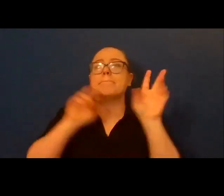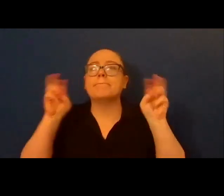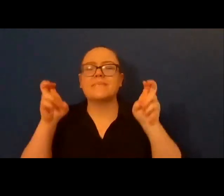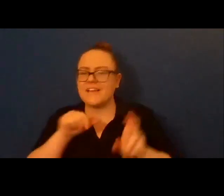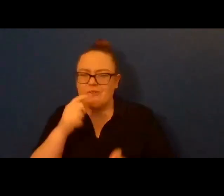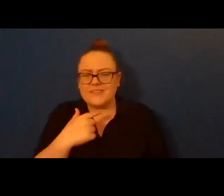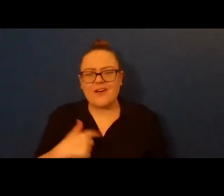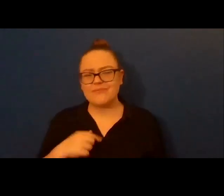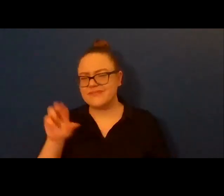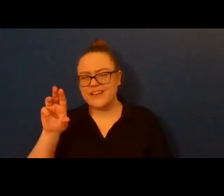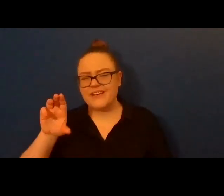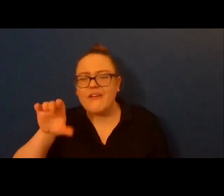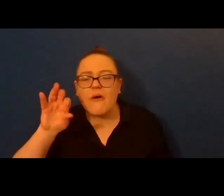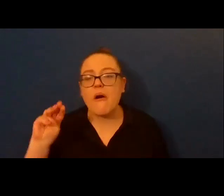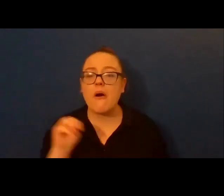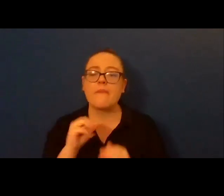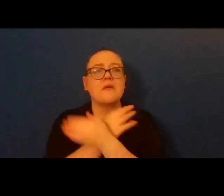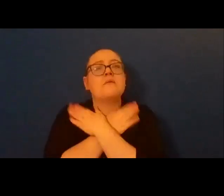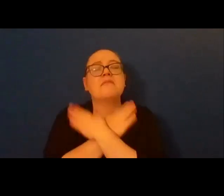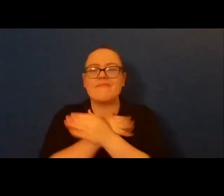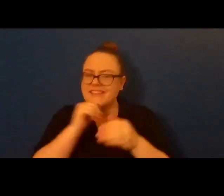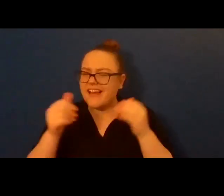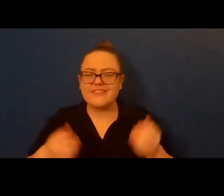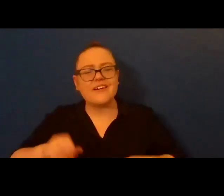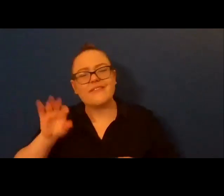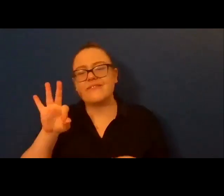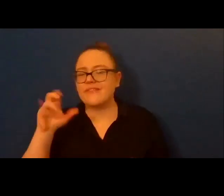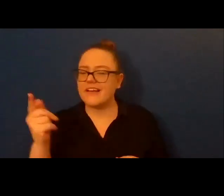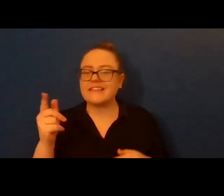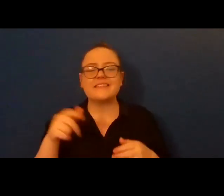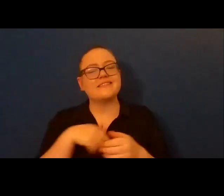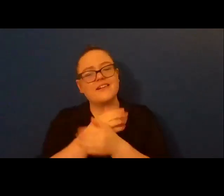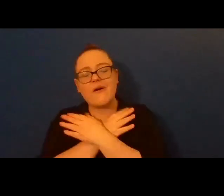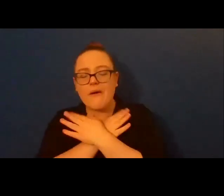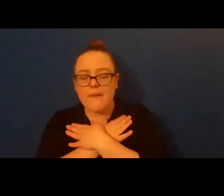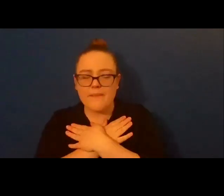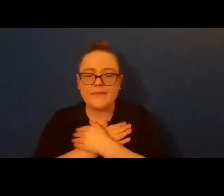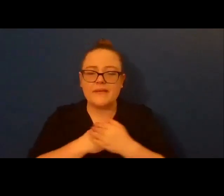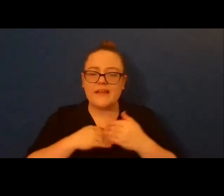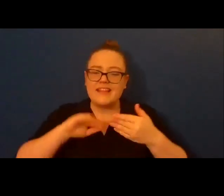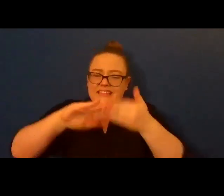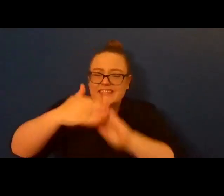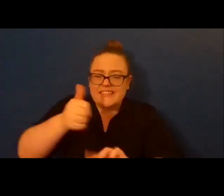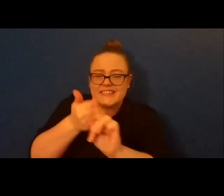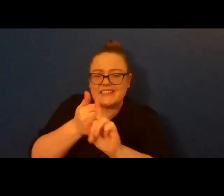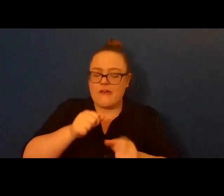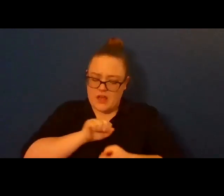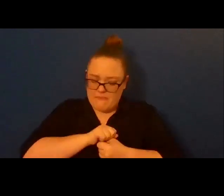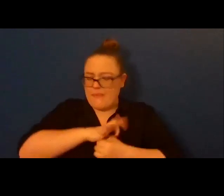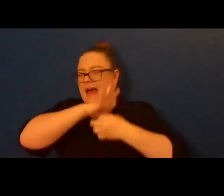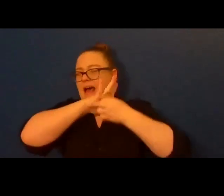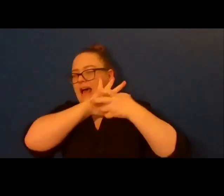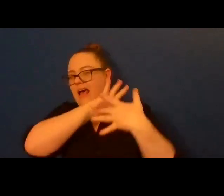not fucking calm. I could explode this city with the sheer force of my rage. I let go of the axe.